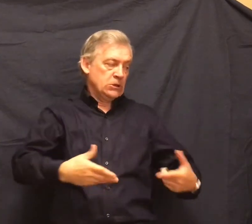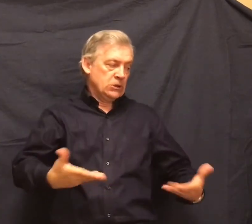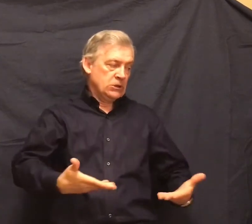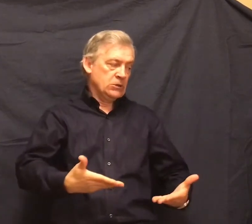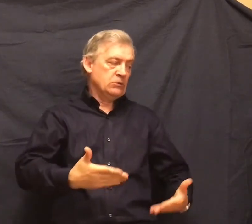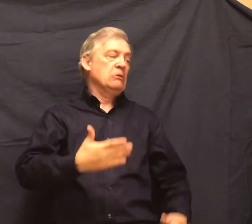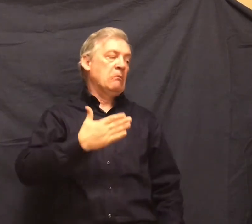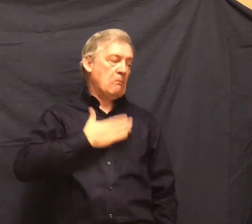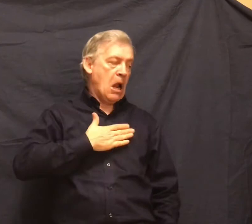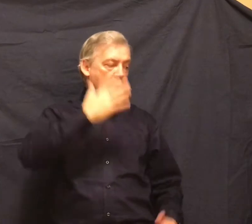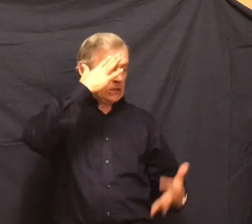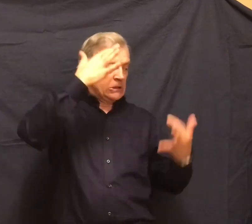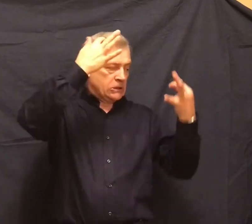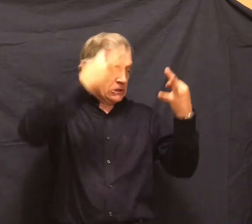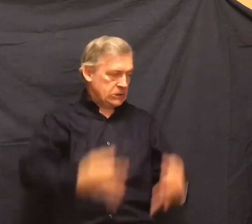The day was going fast now.